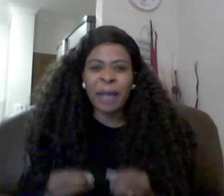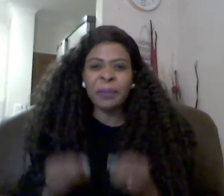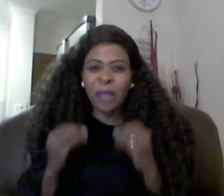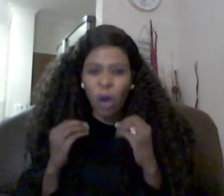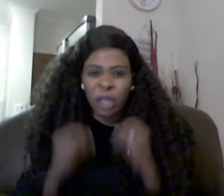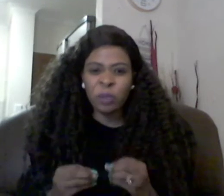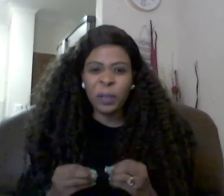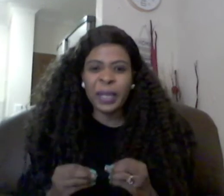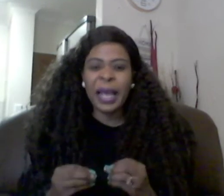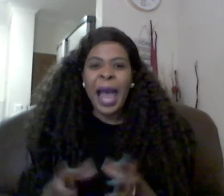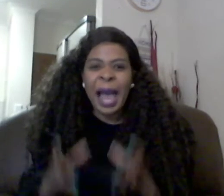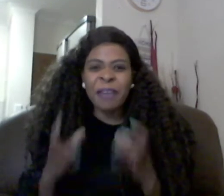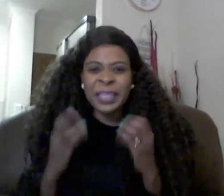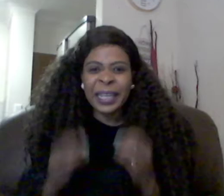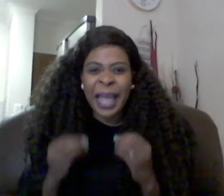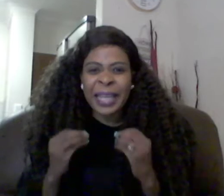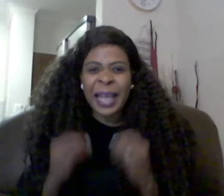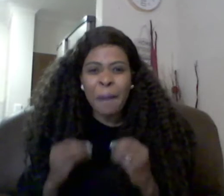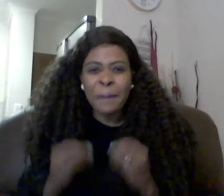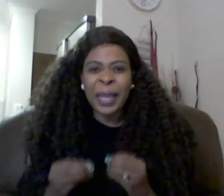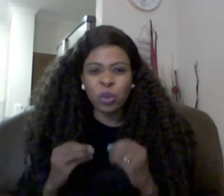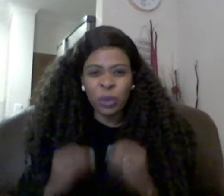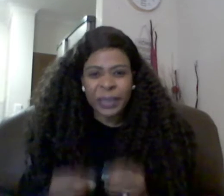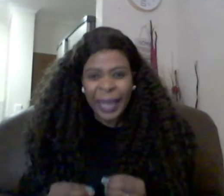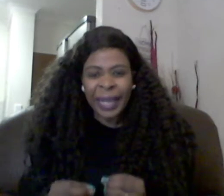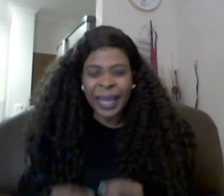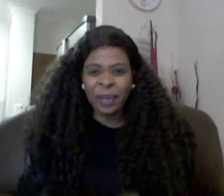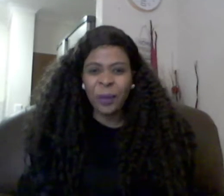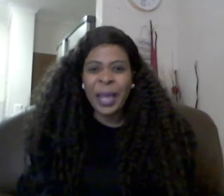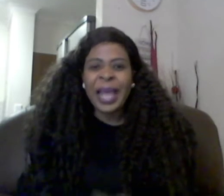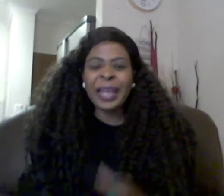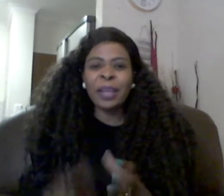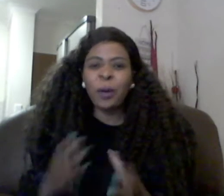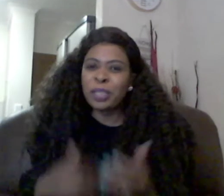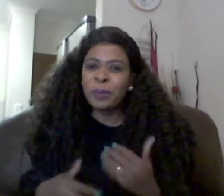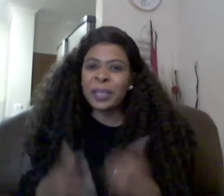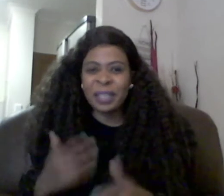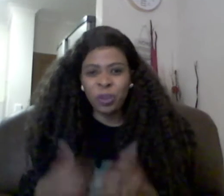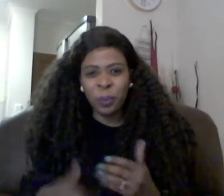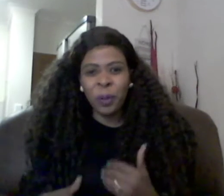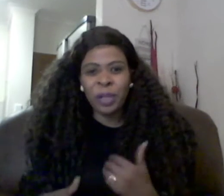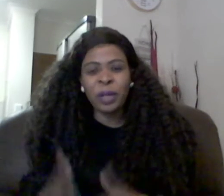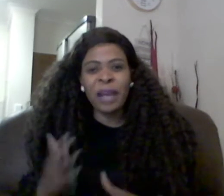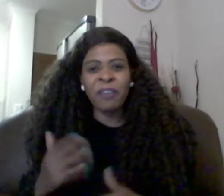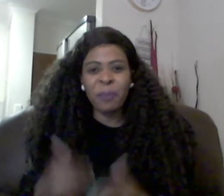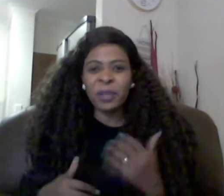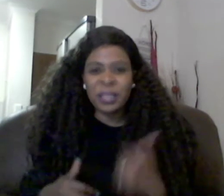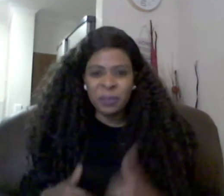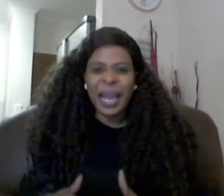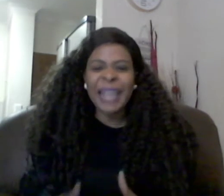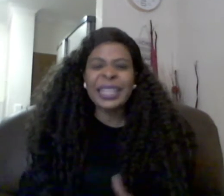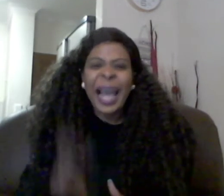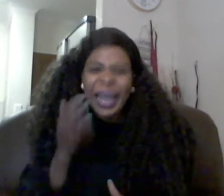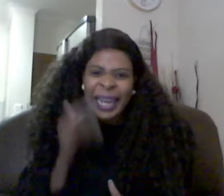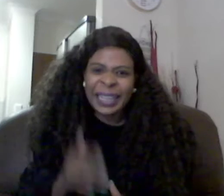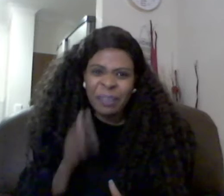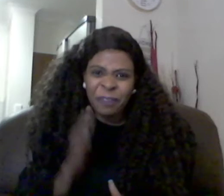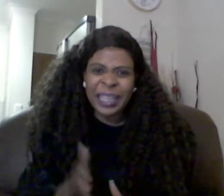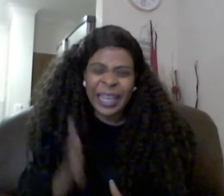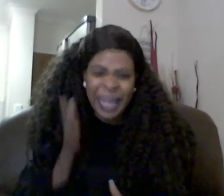him that the holy spirit i've seen a young man today hallelujah and then the holy spirit said to me what do you love about this man i said i like the fact that he has